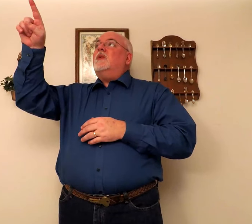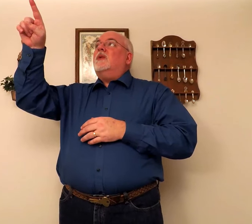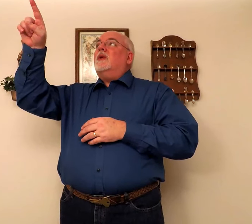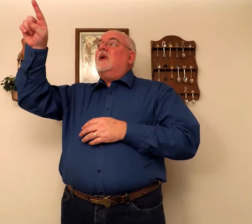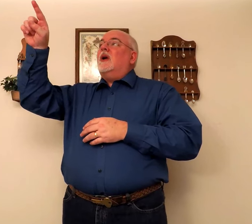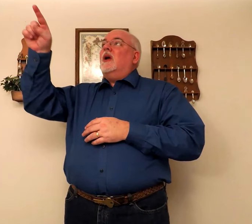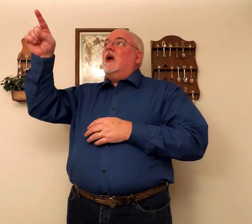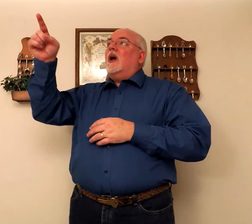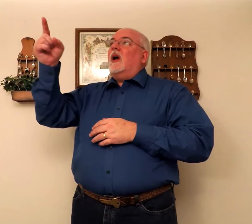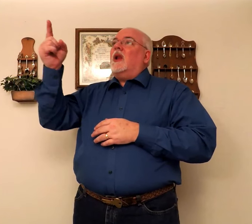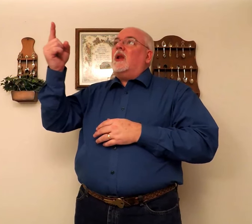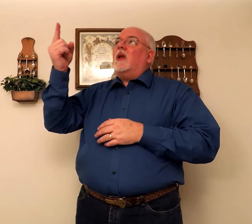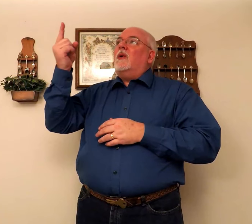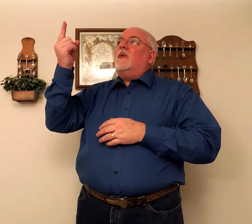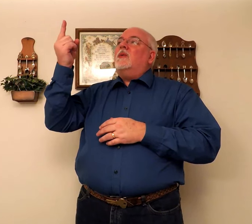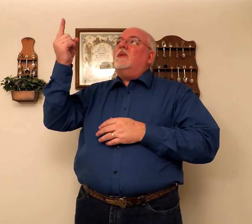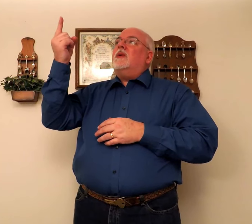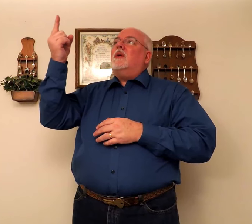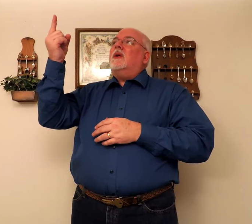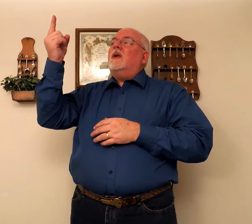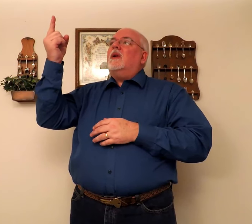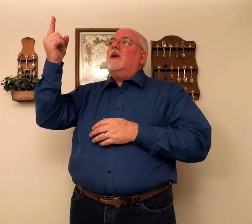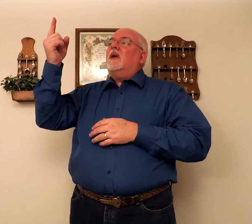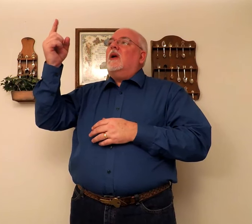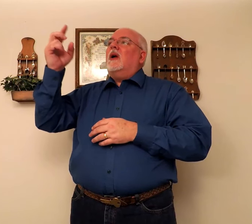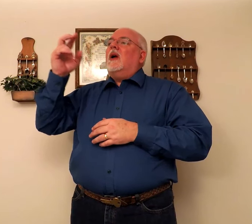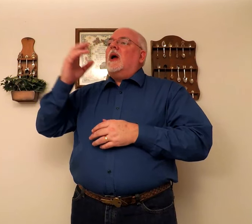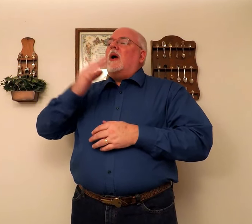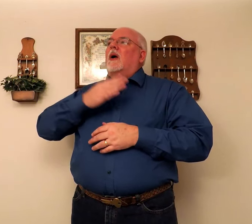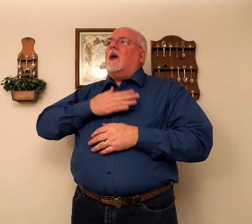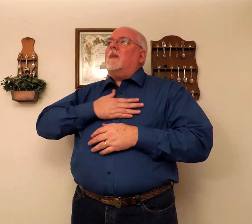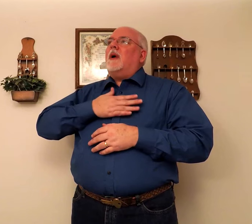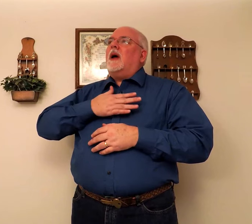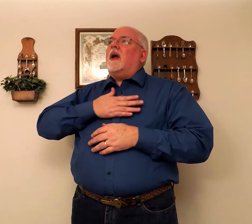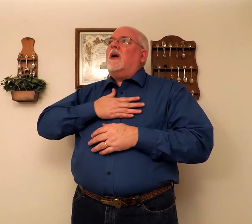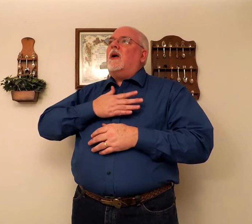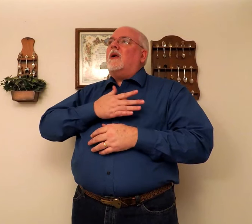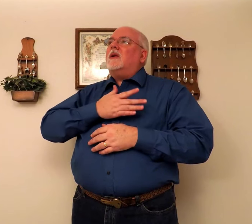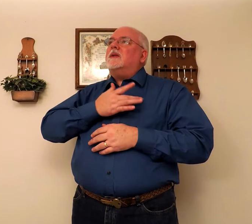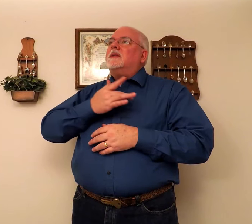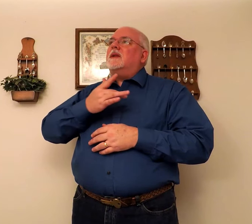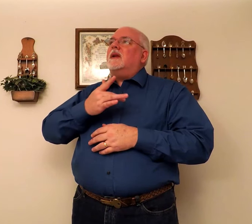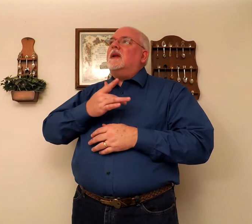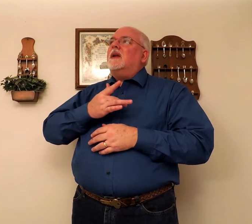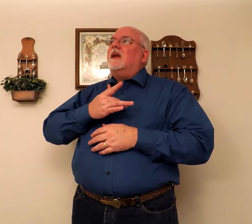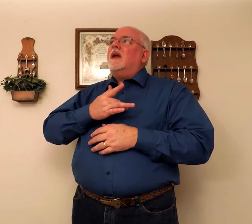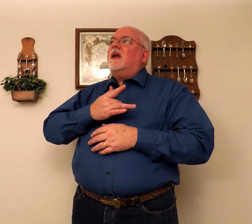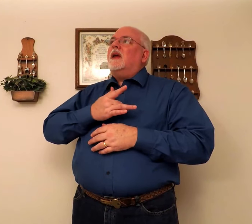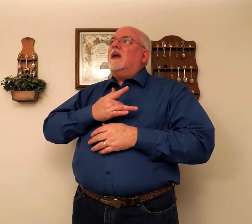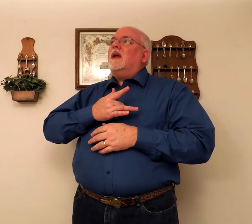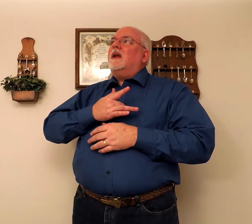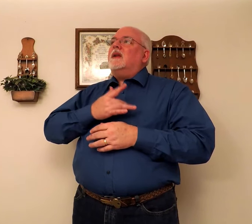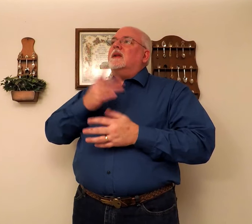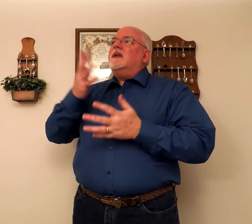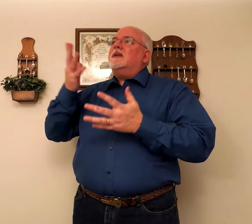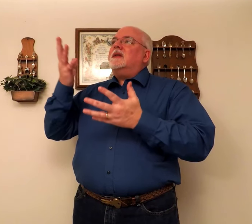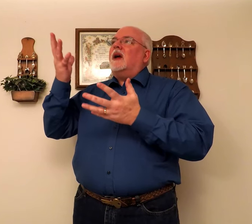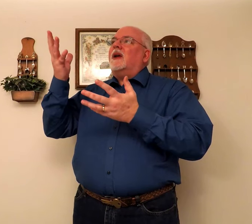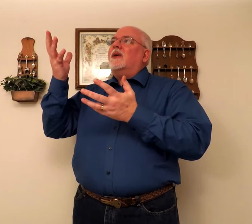alone are my heart's desire,